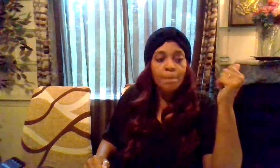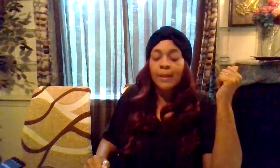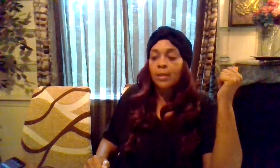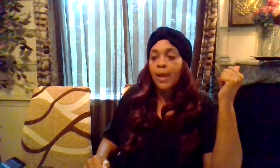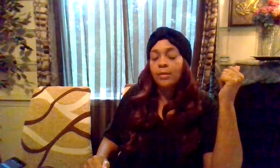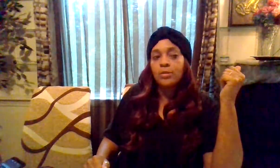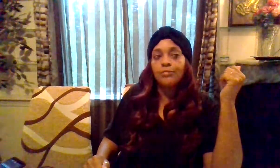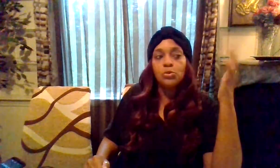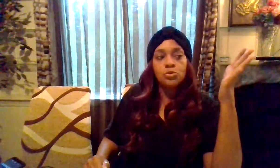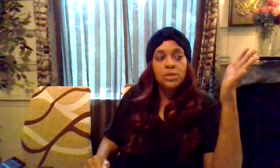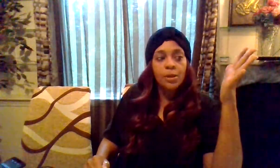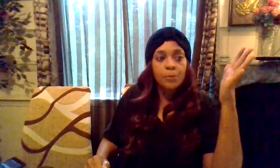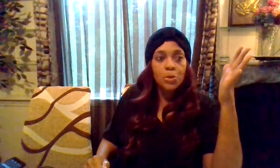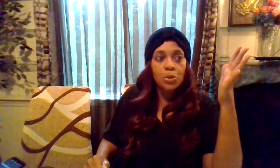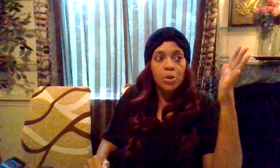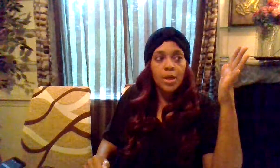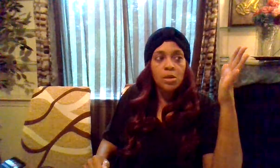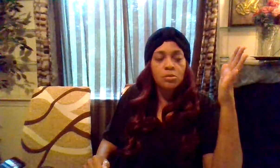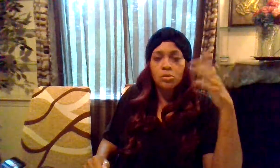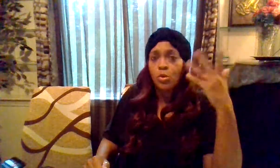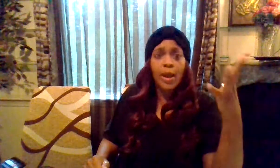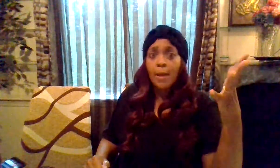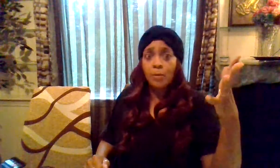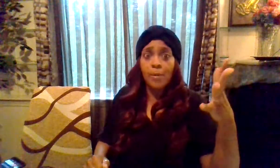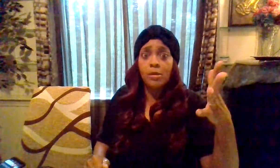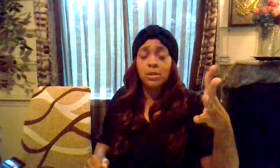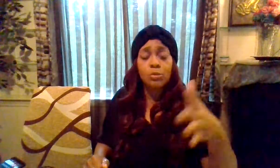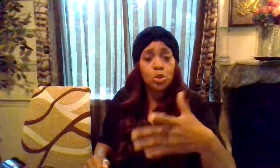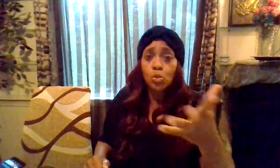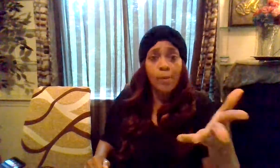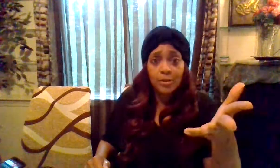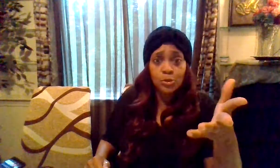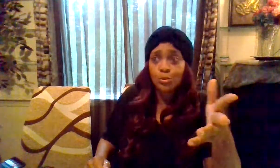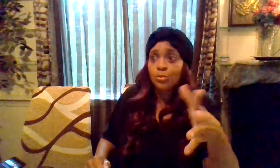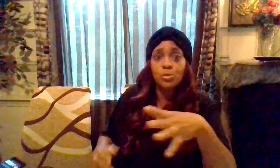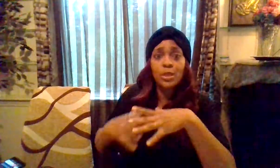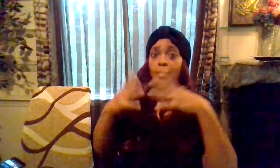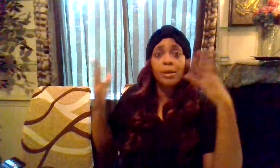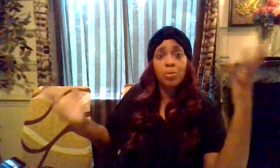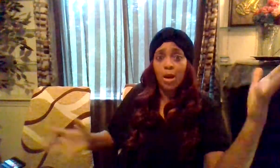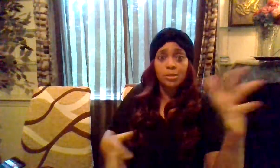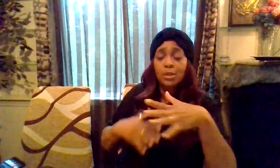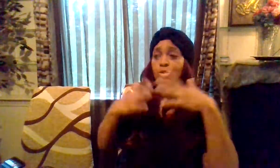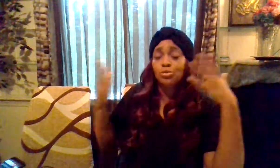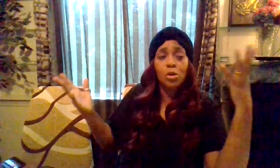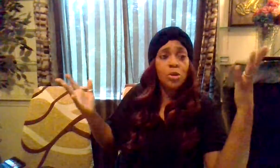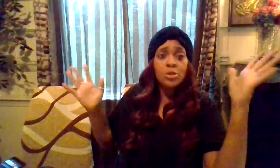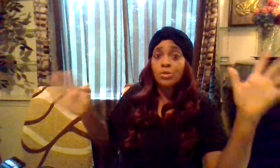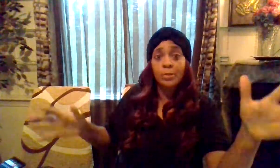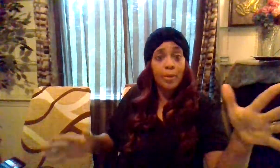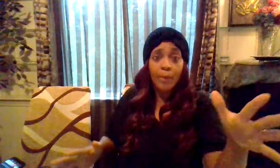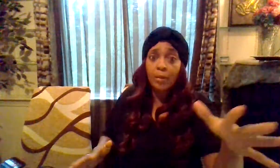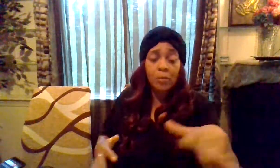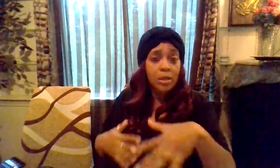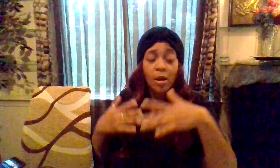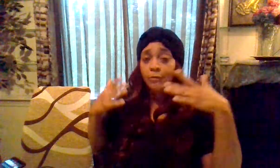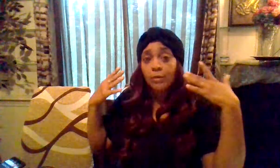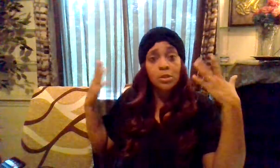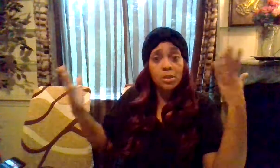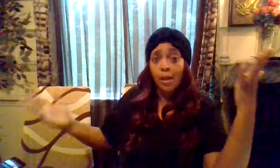like if you sit up here and you are happy about something you were about to do it was like a big project that you know you could have been make money off of it could have